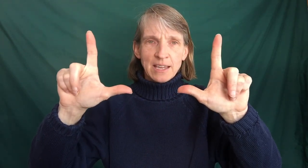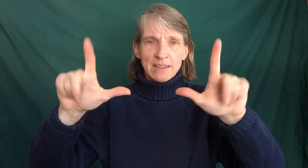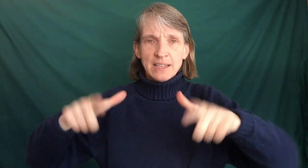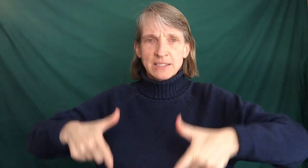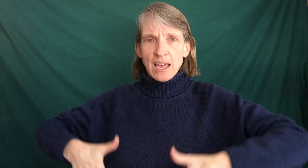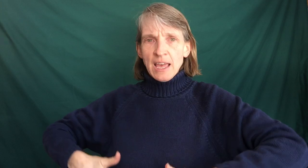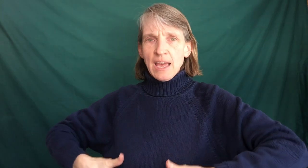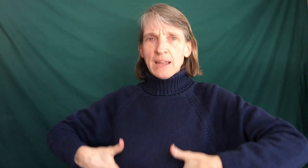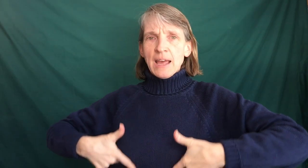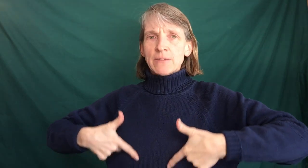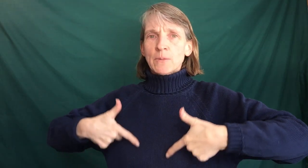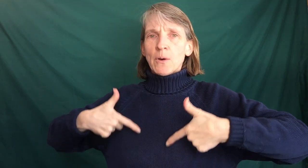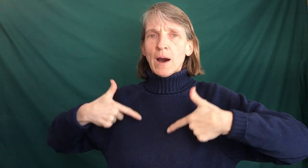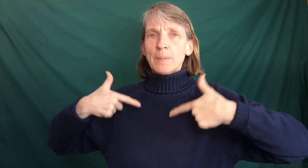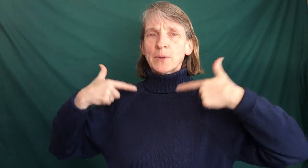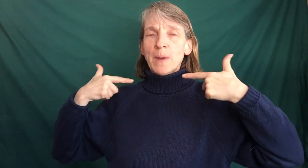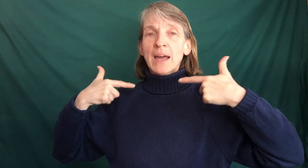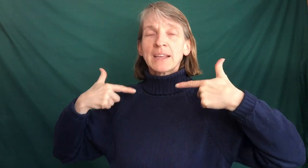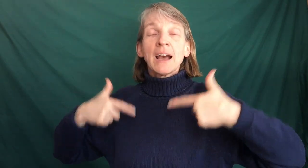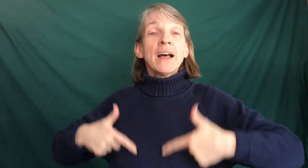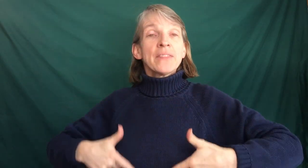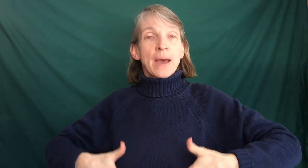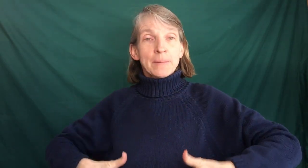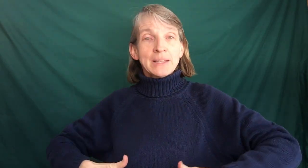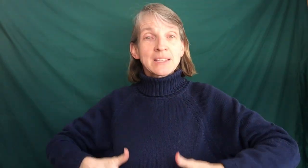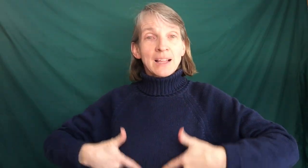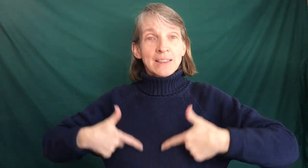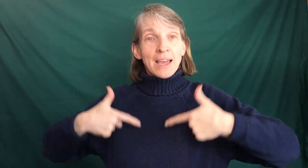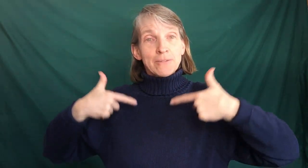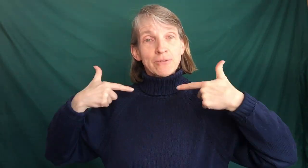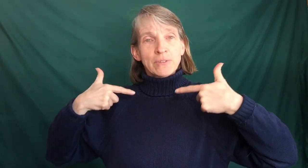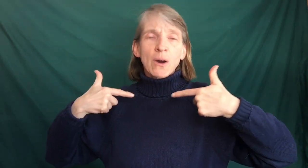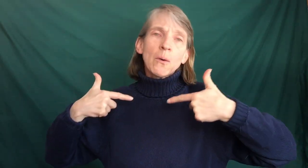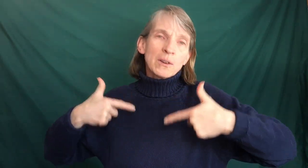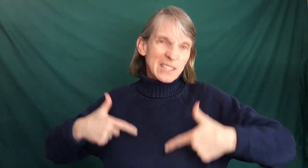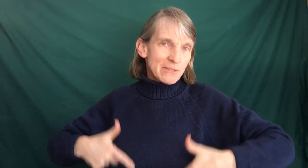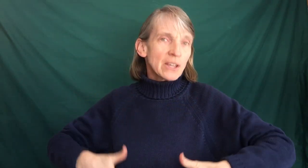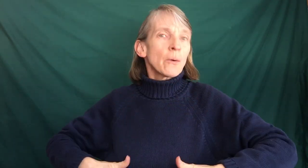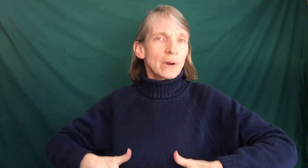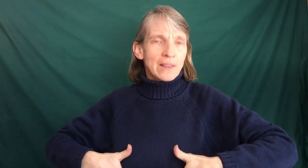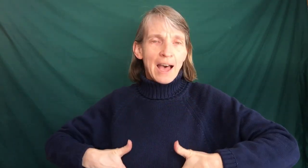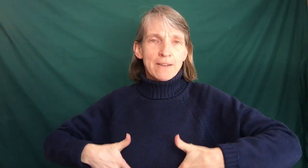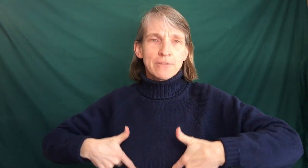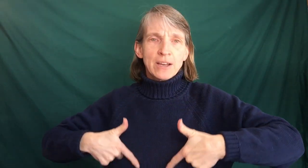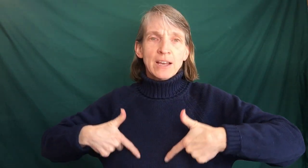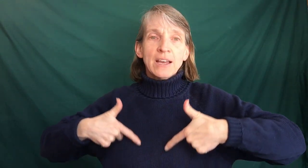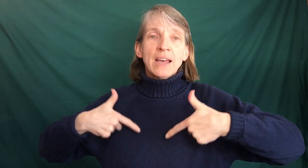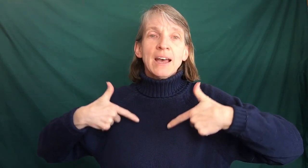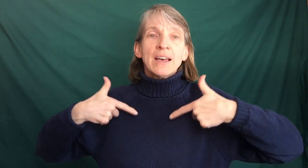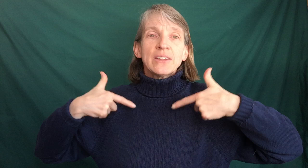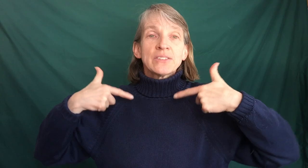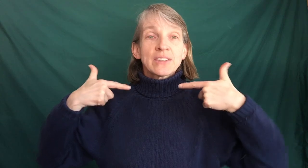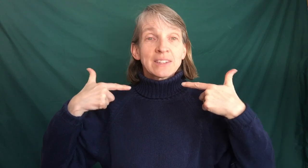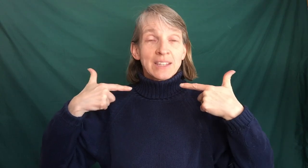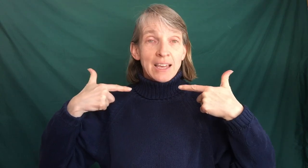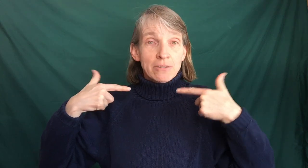like this and have them go up your body that means life or living or alive. Life